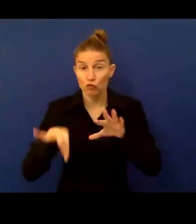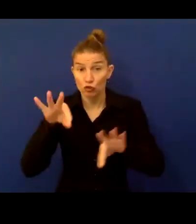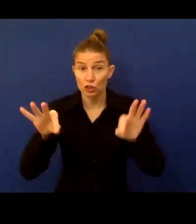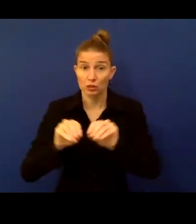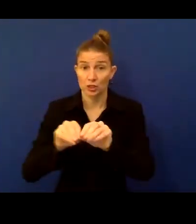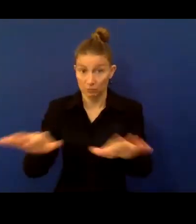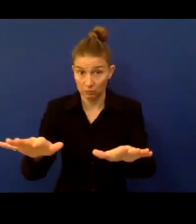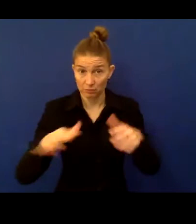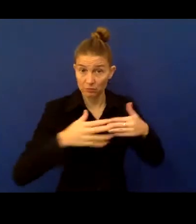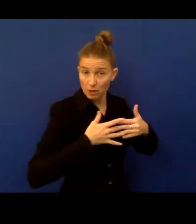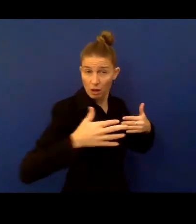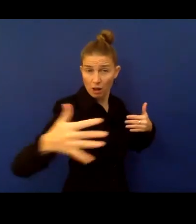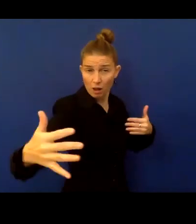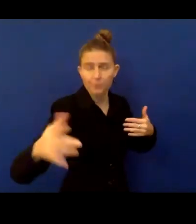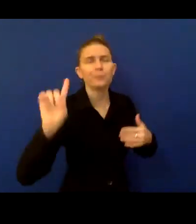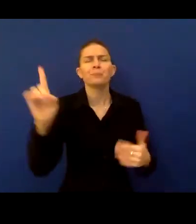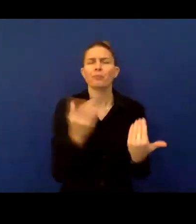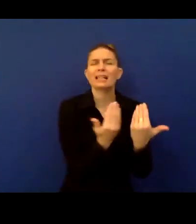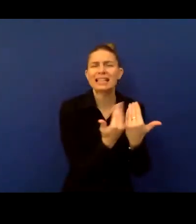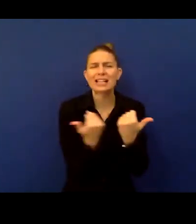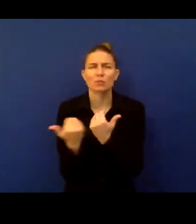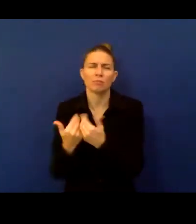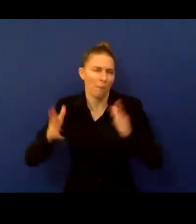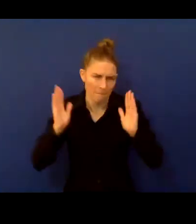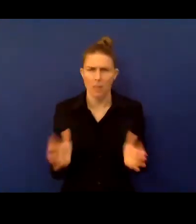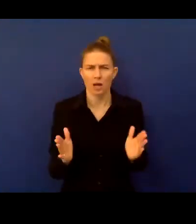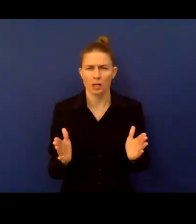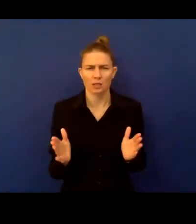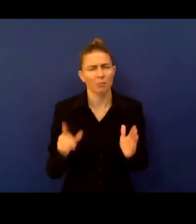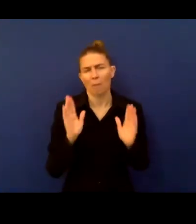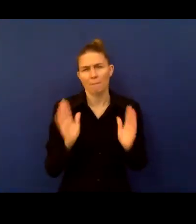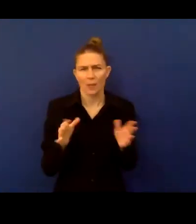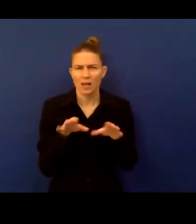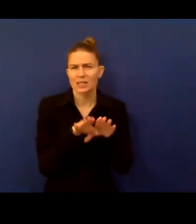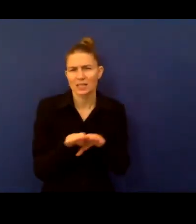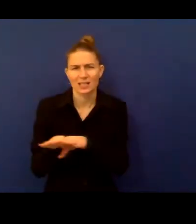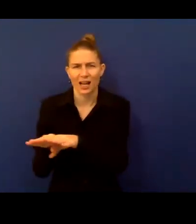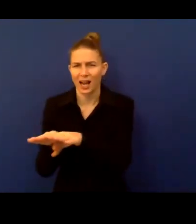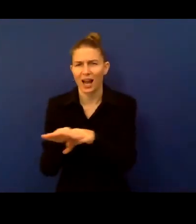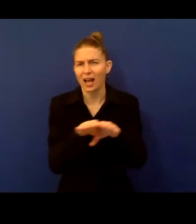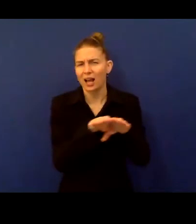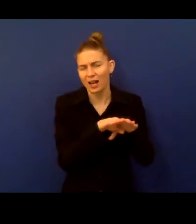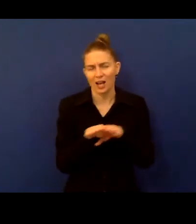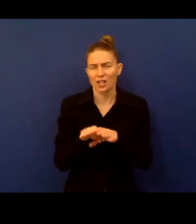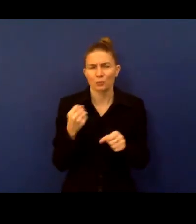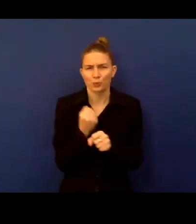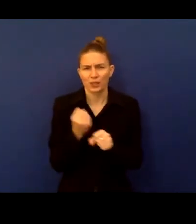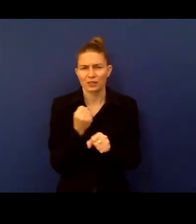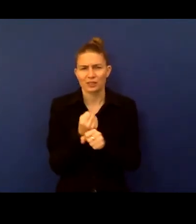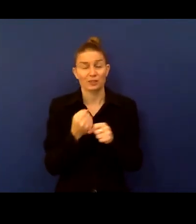So disaggregation, of course, is fundamental, and this should become a standard practice during the COVID crisis and beyond.